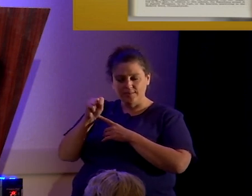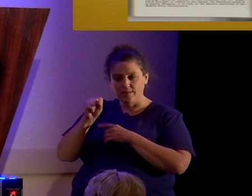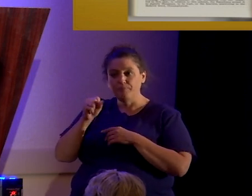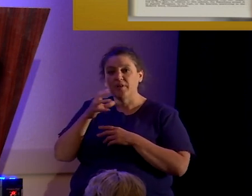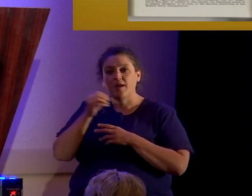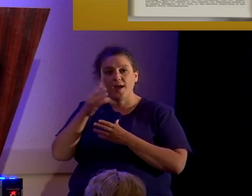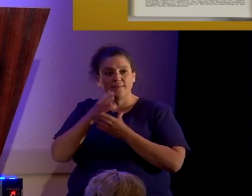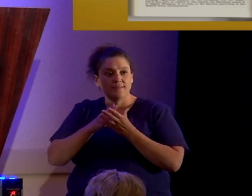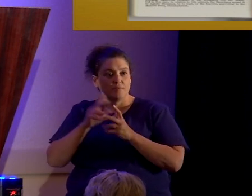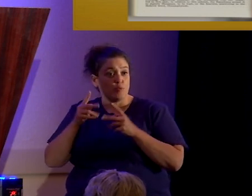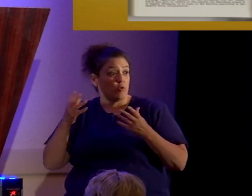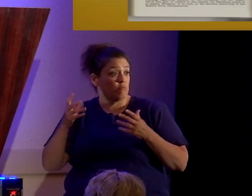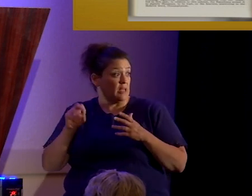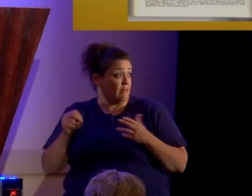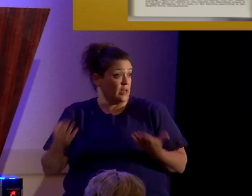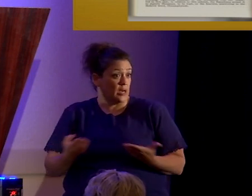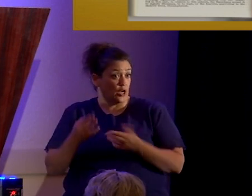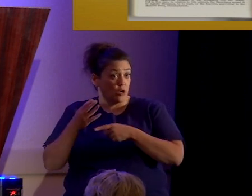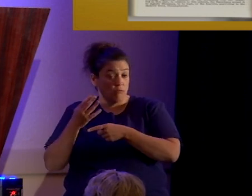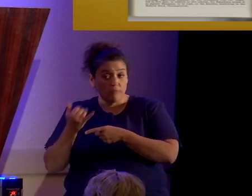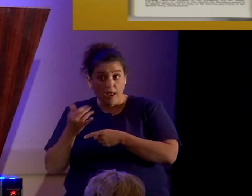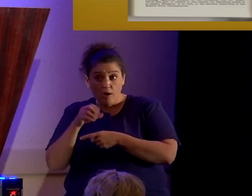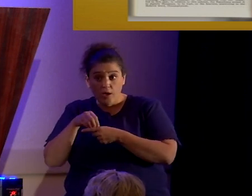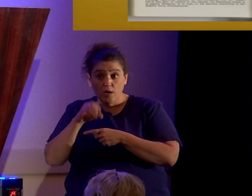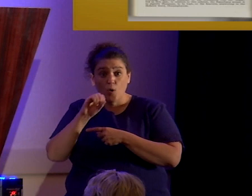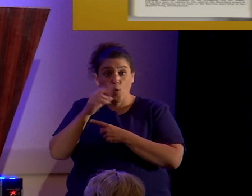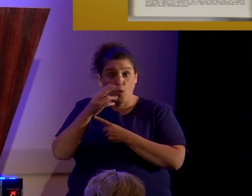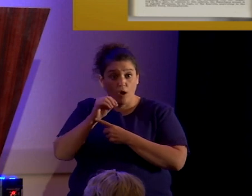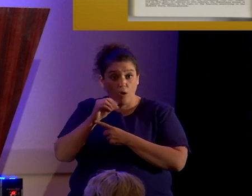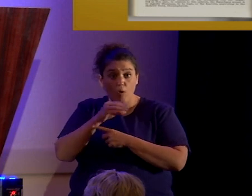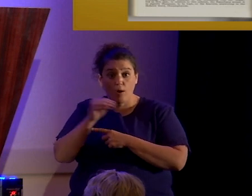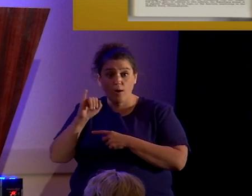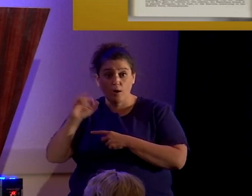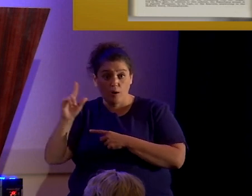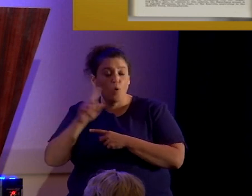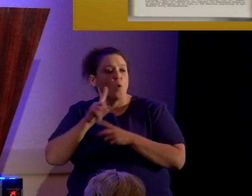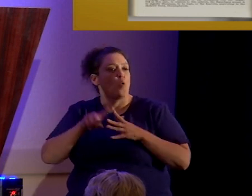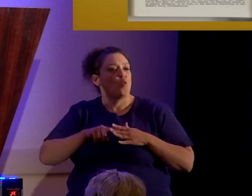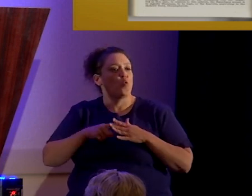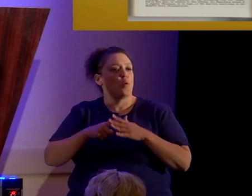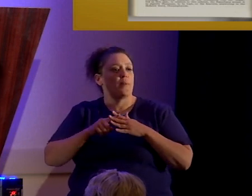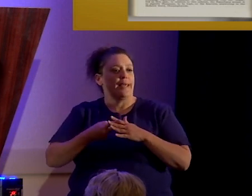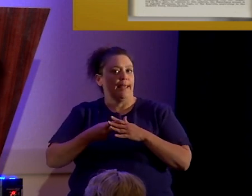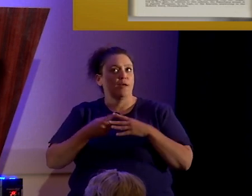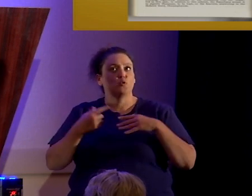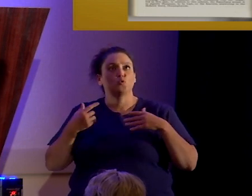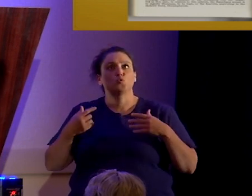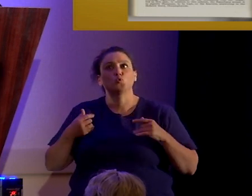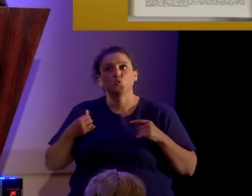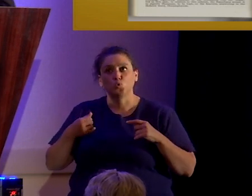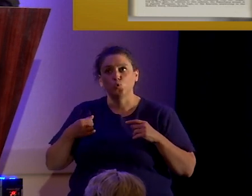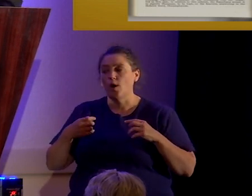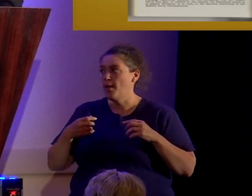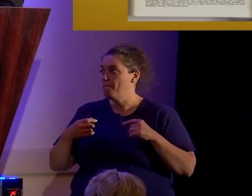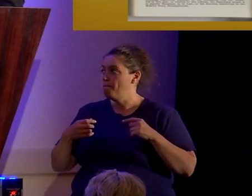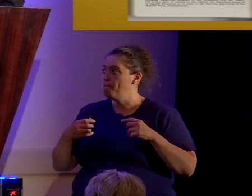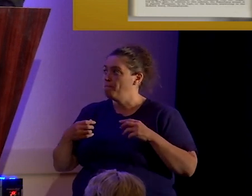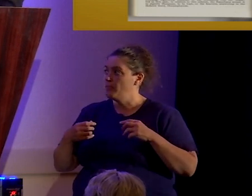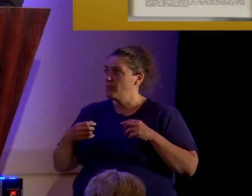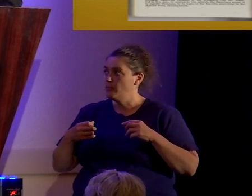even here now in Ohio and in Illinois, um, were beginning, uh, to, to, uh,